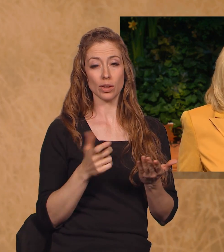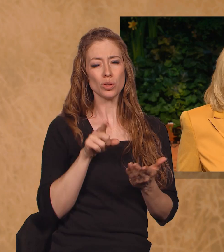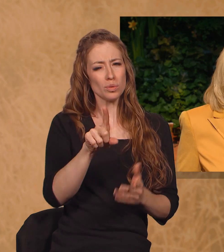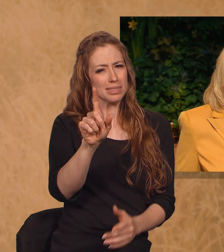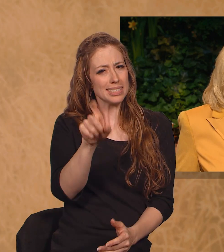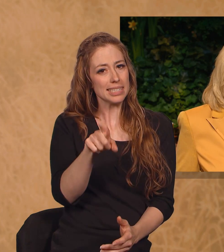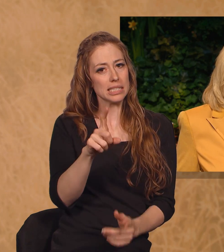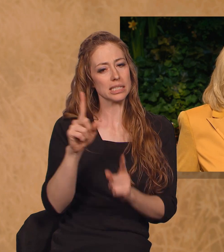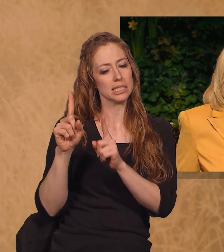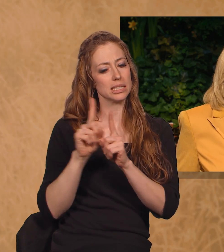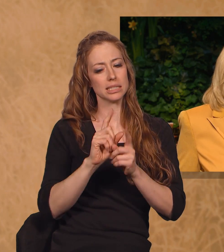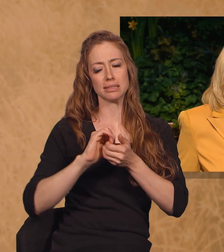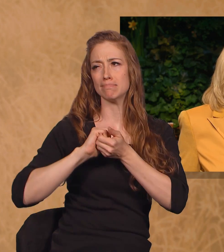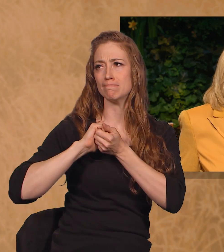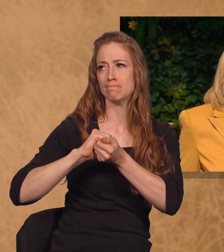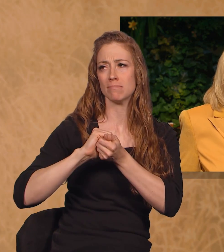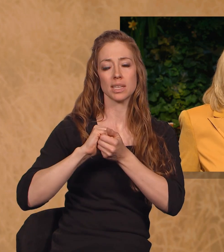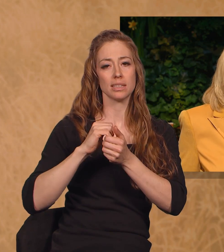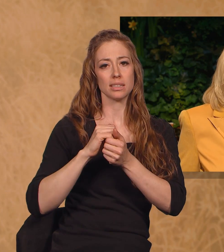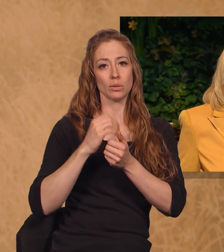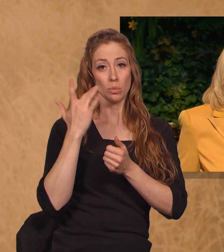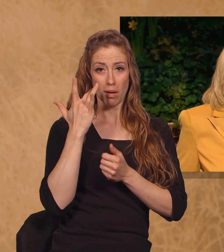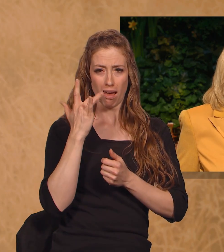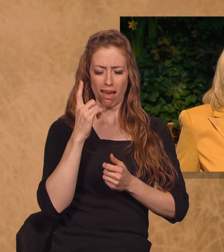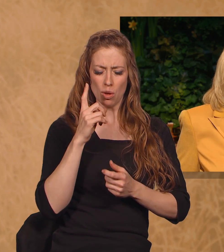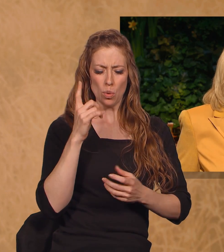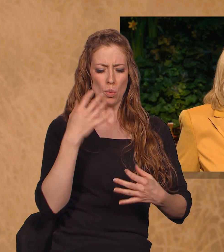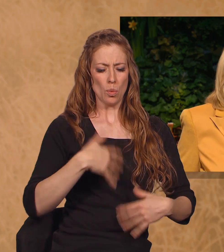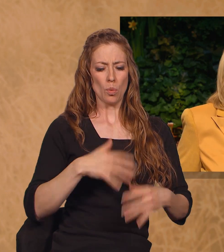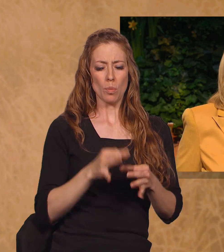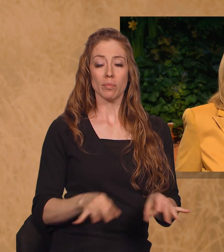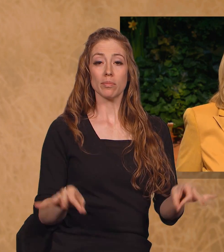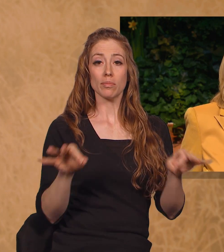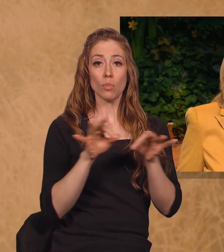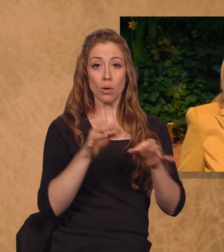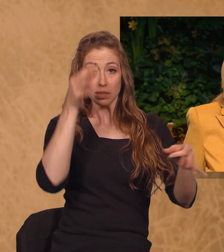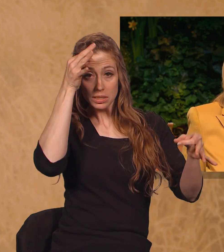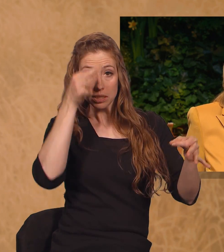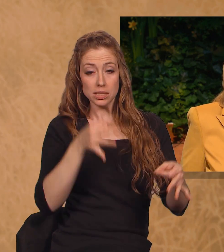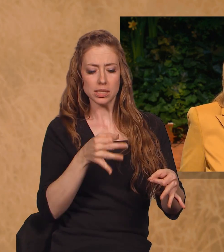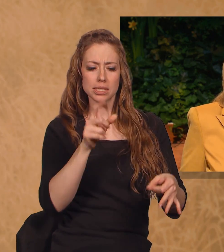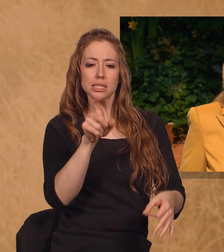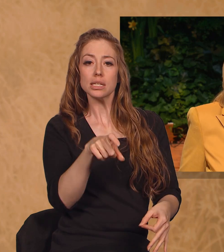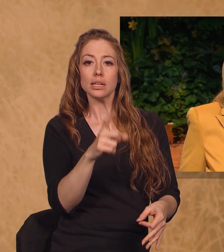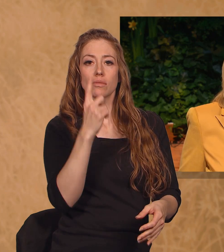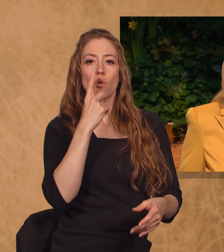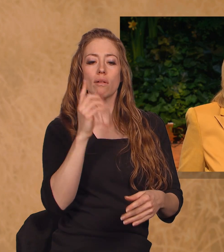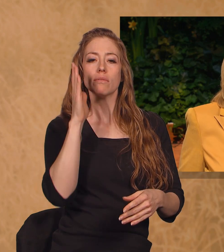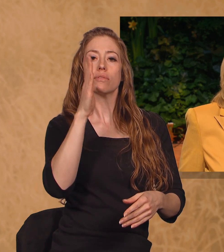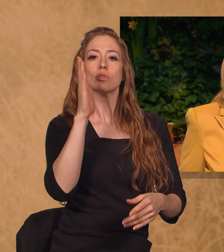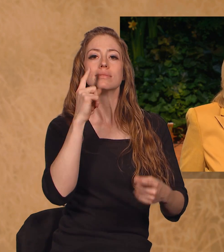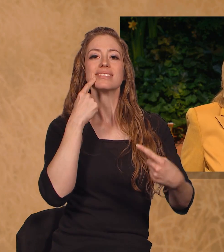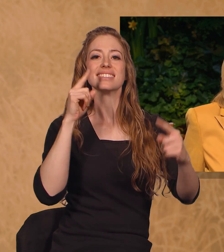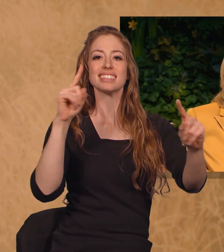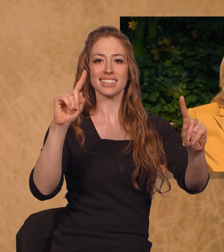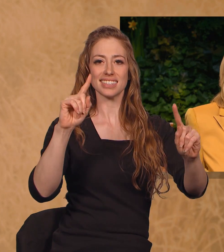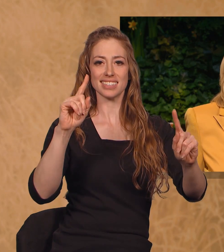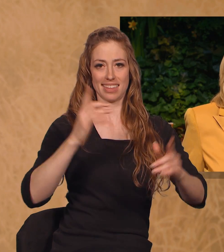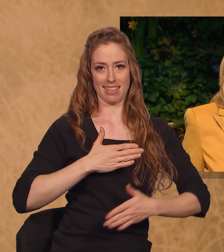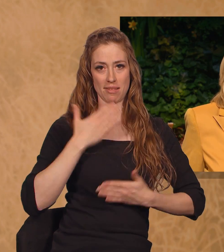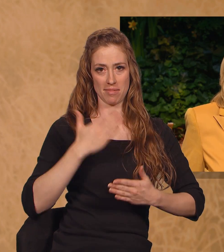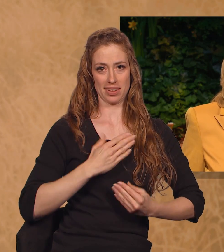that companionship to make critical decisions that will determine much of your future success and happiness.